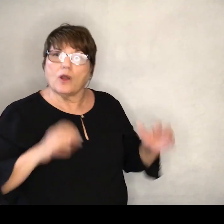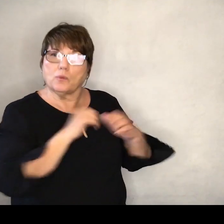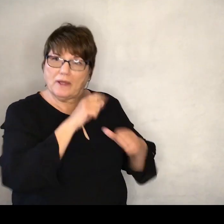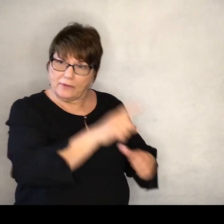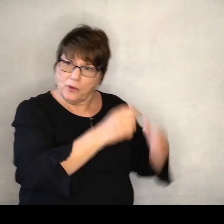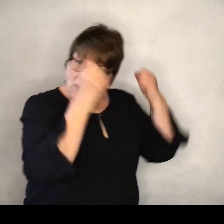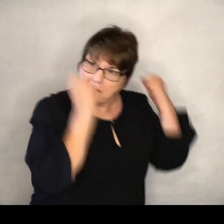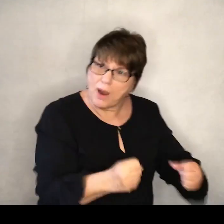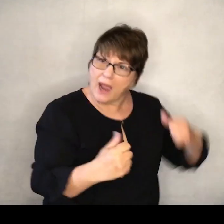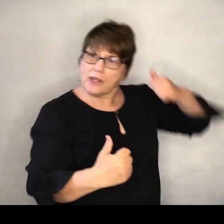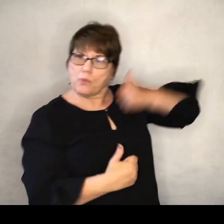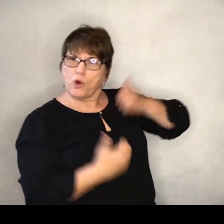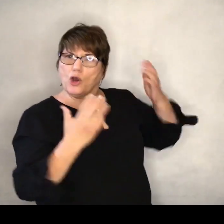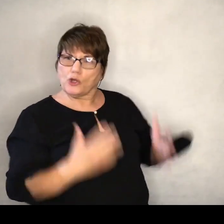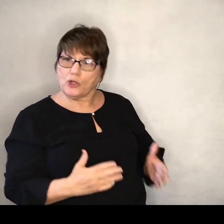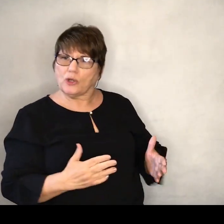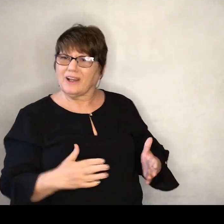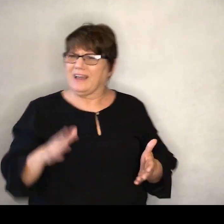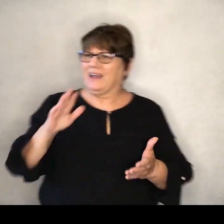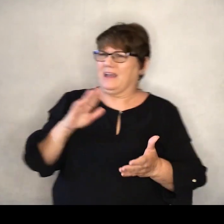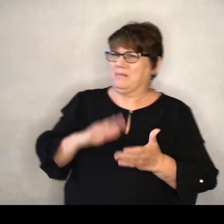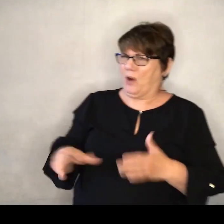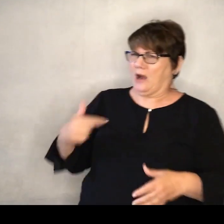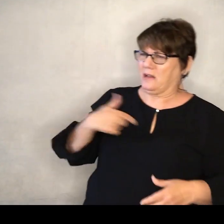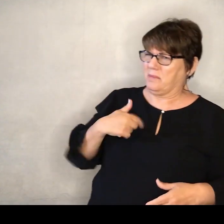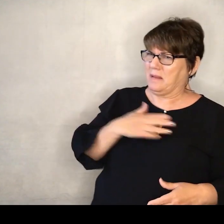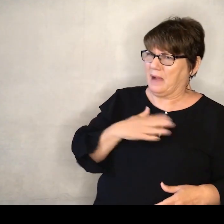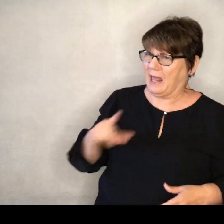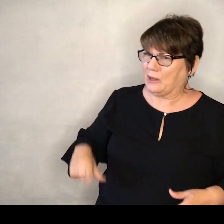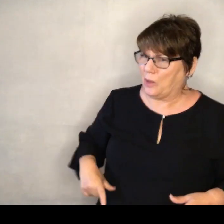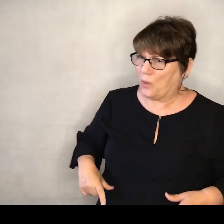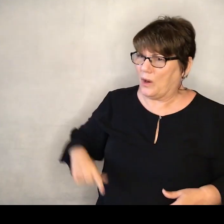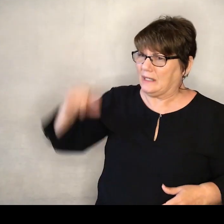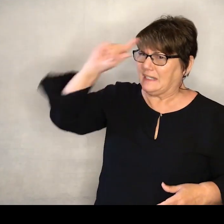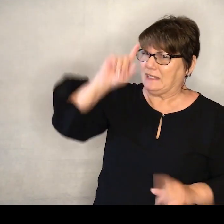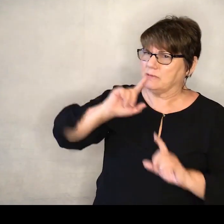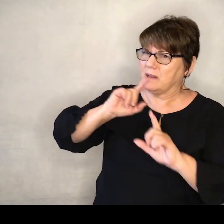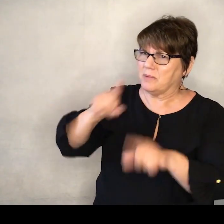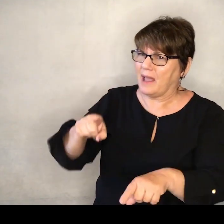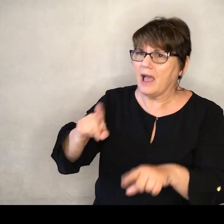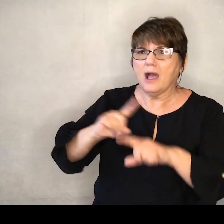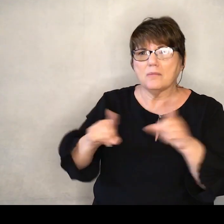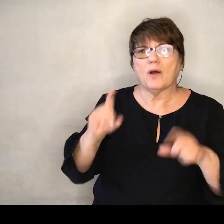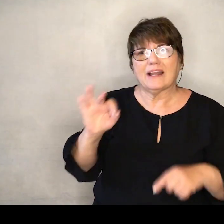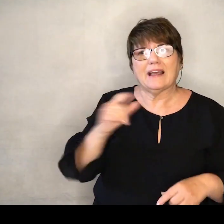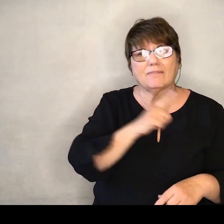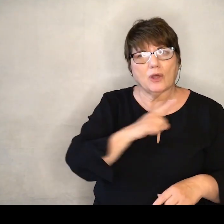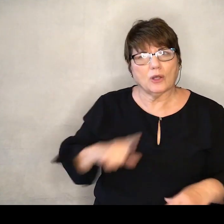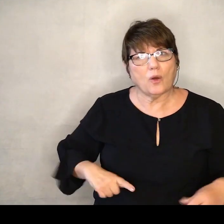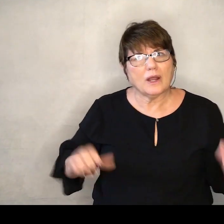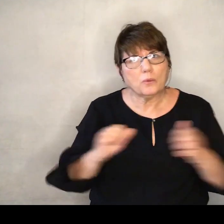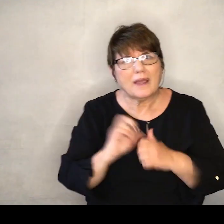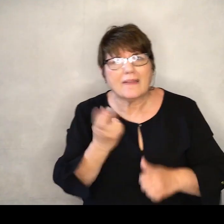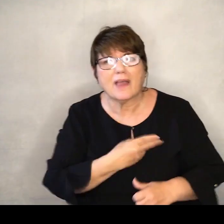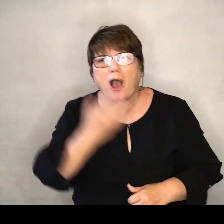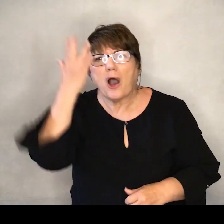you, mighty warrior. Pardon me, my lord, Gideon replied. But if the Lord is with us, why has all